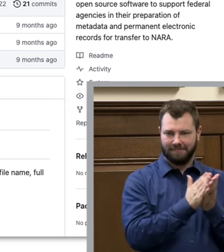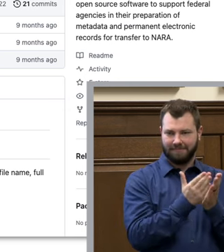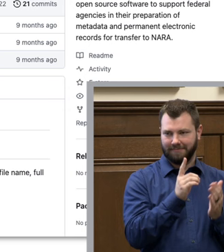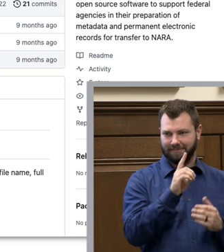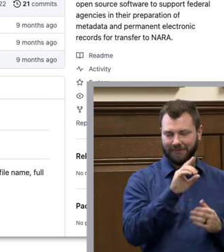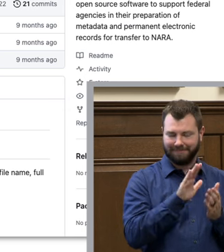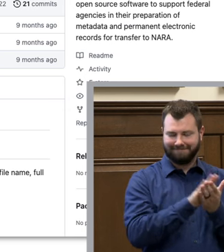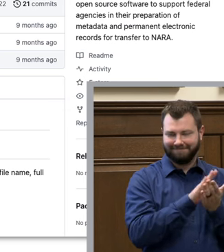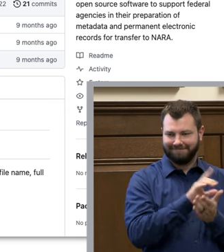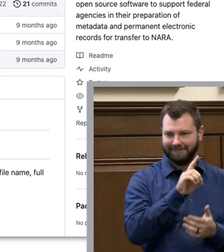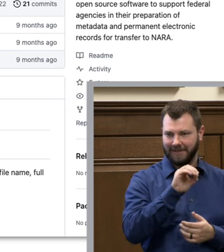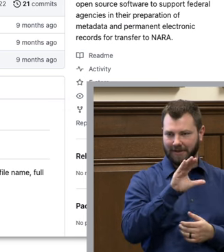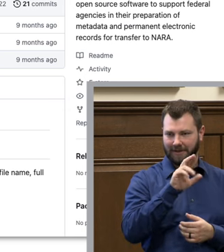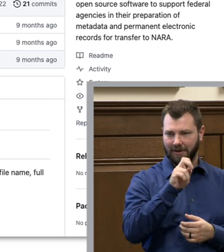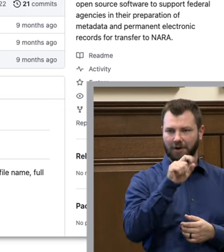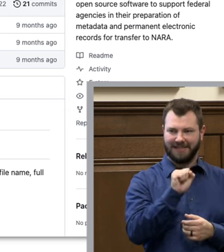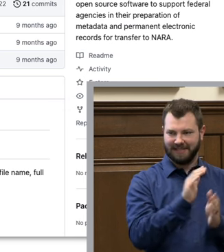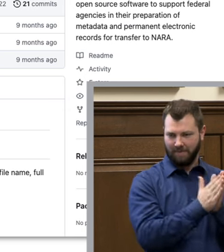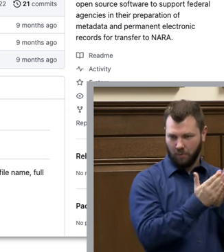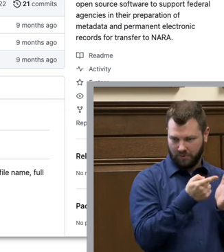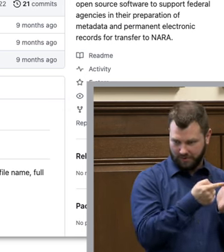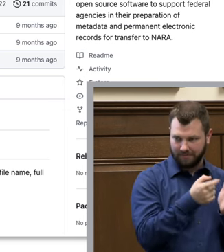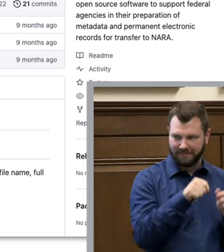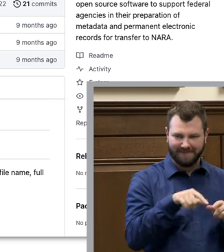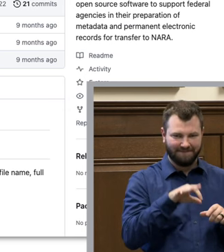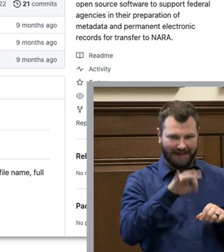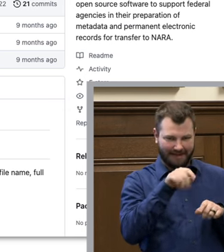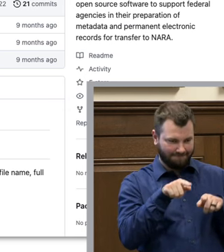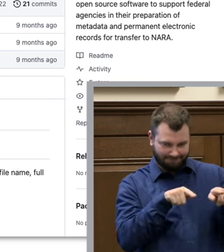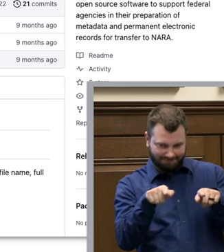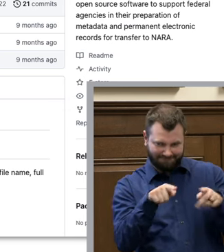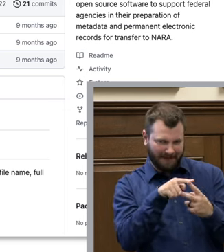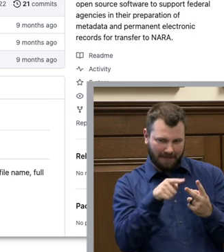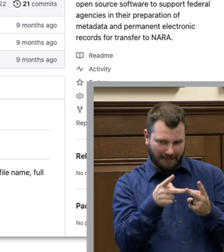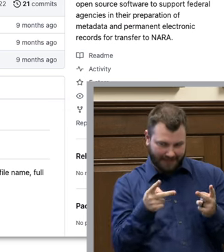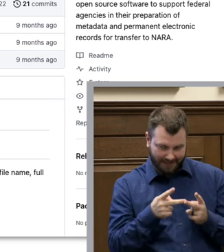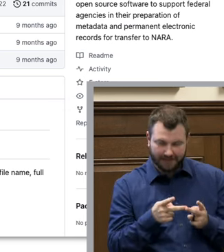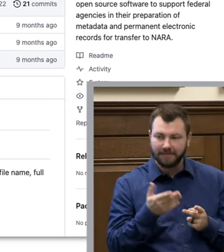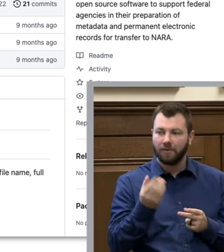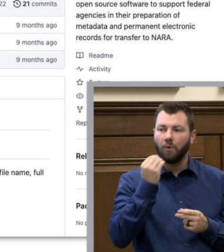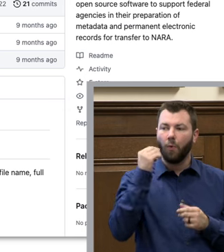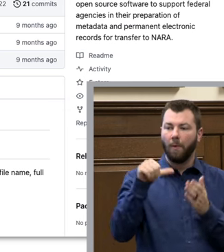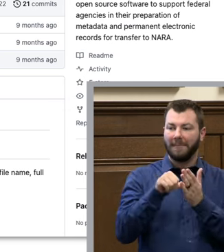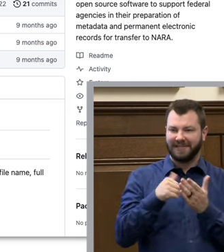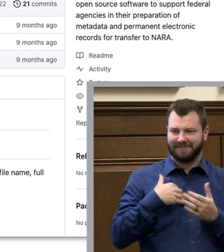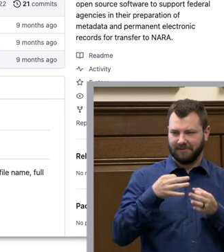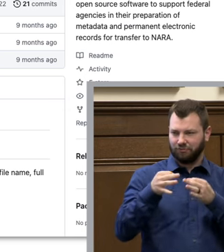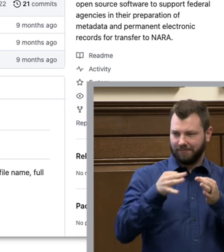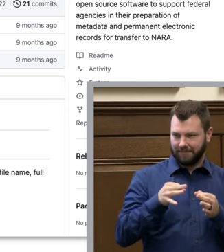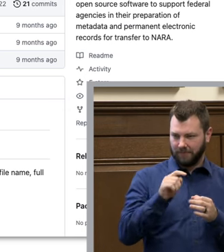so you can navigate to either and on our home page we have a description of each of the tools